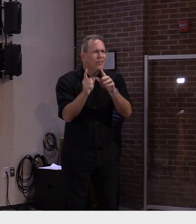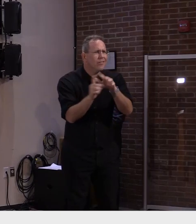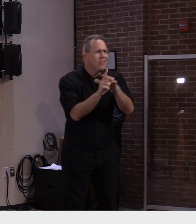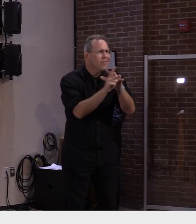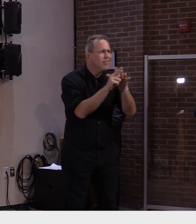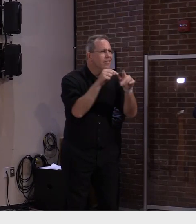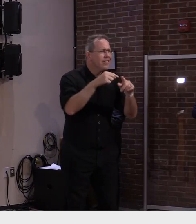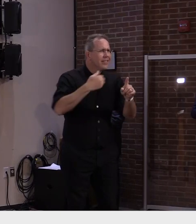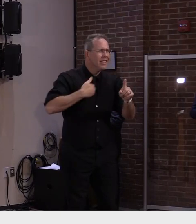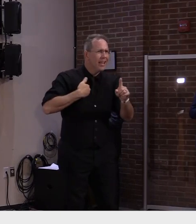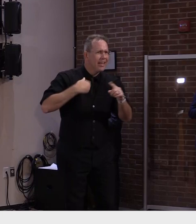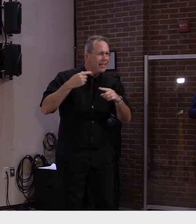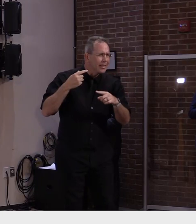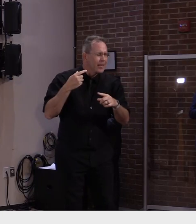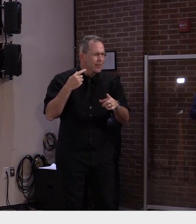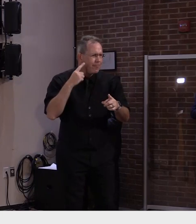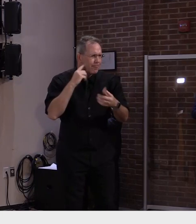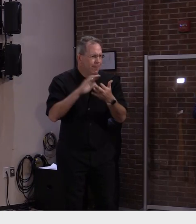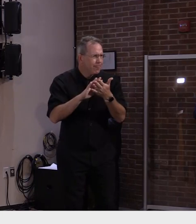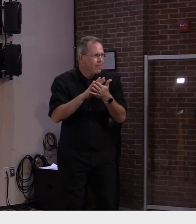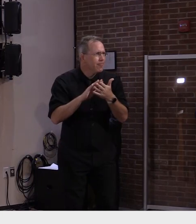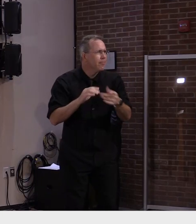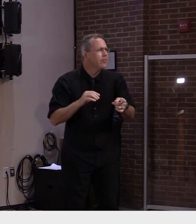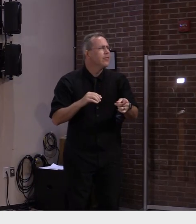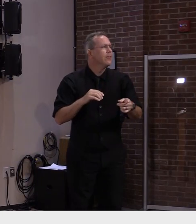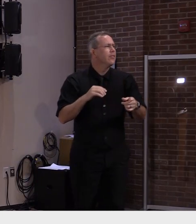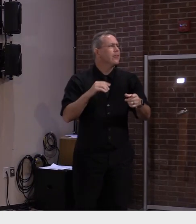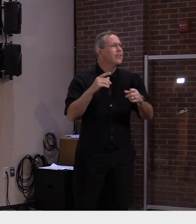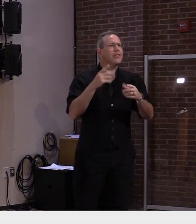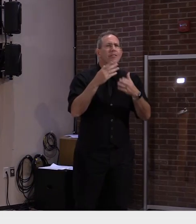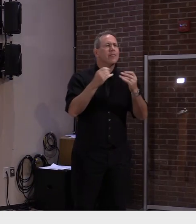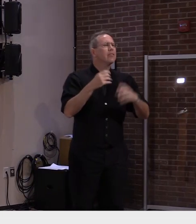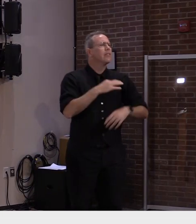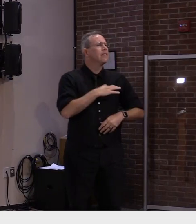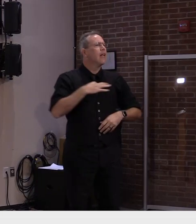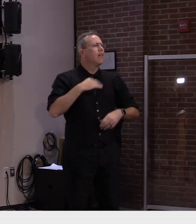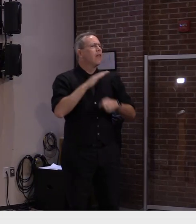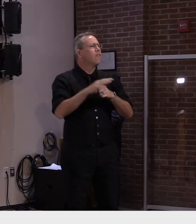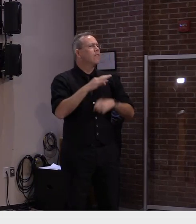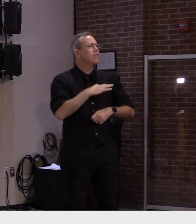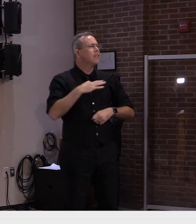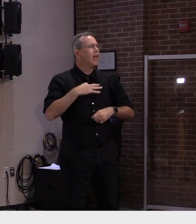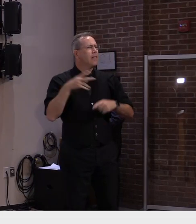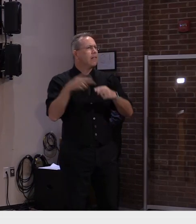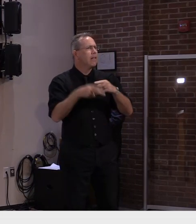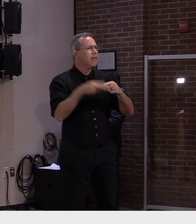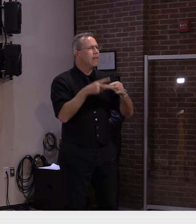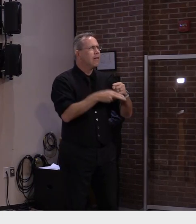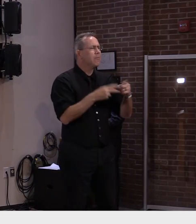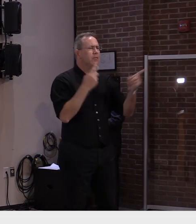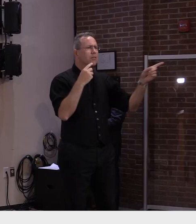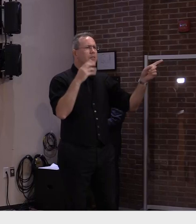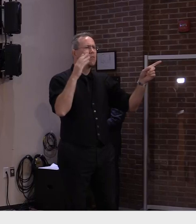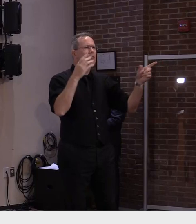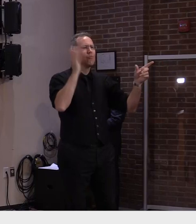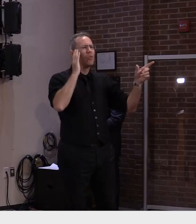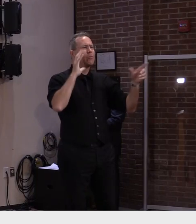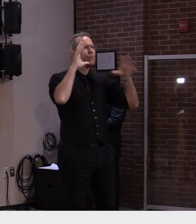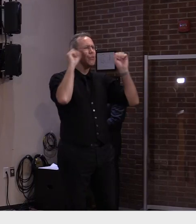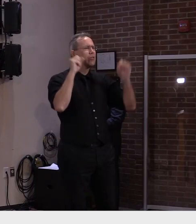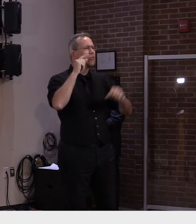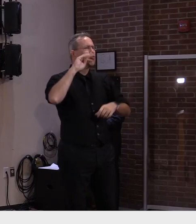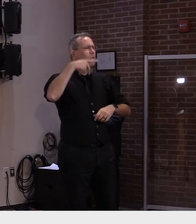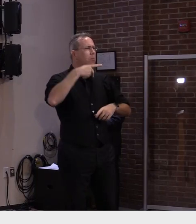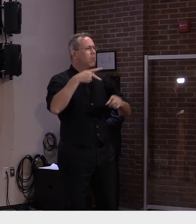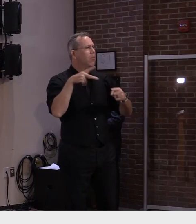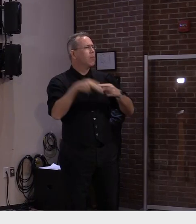significantly during the Trump administration. And they, the U.S. just may not have resources in place to handle incoming